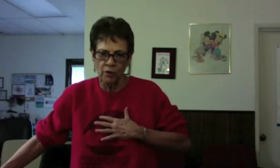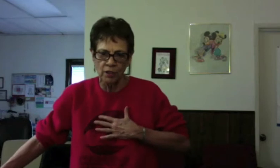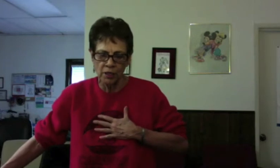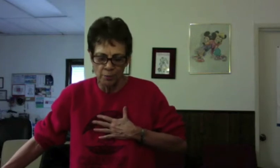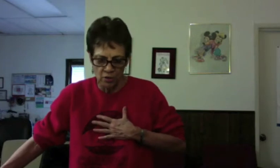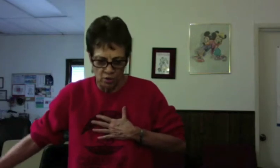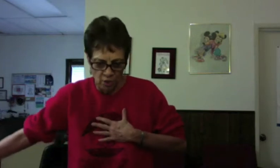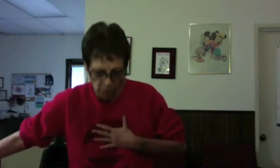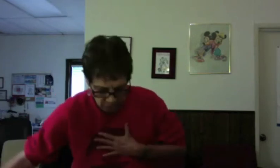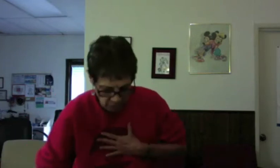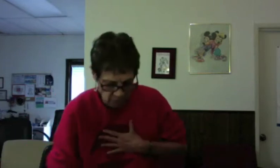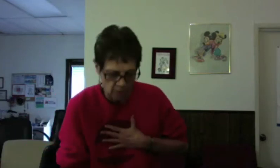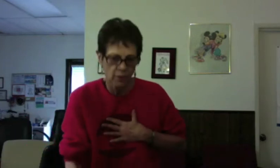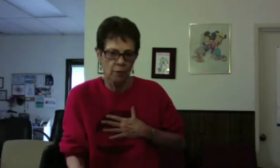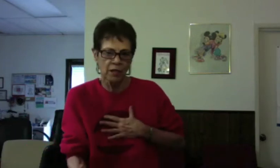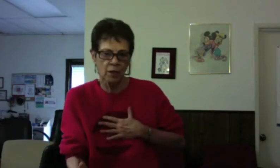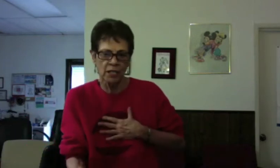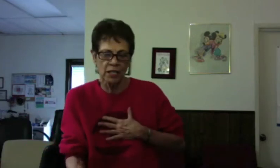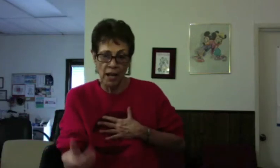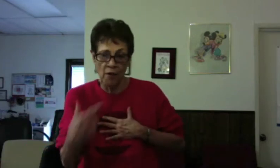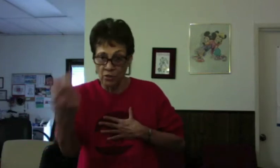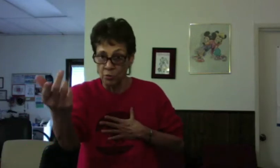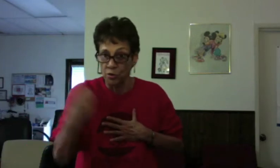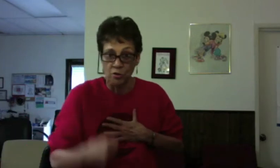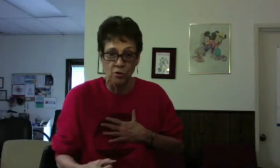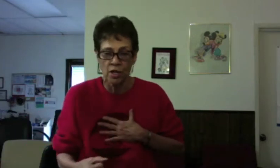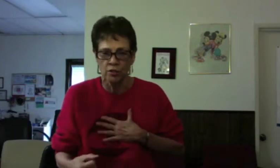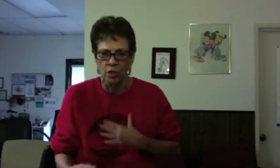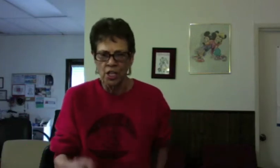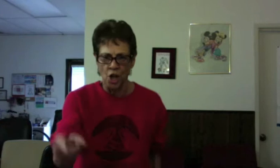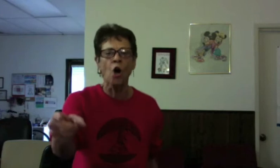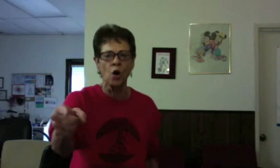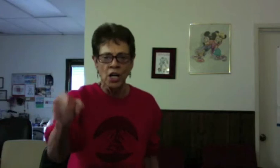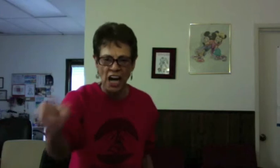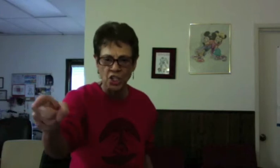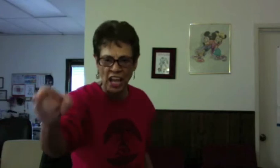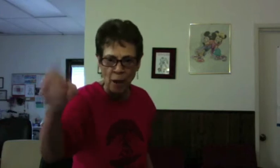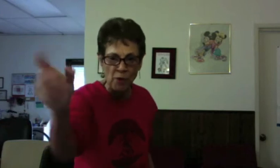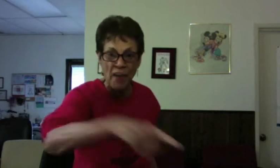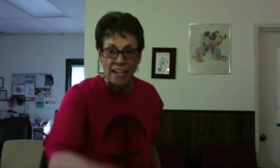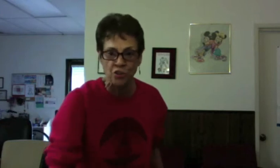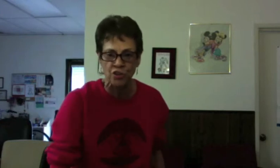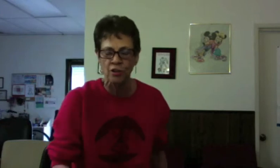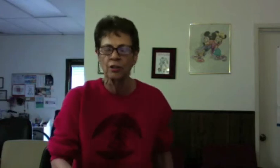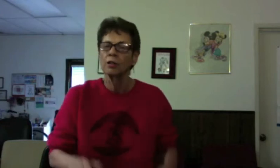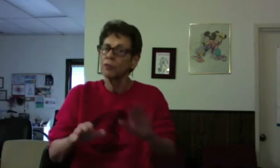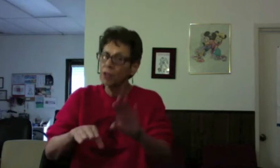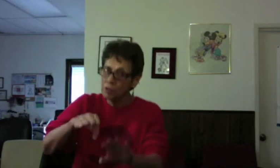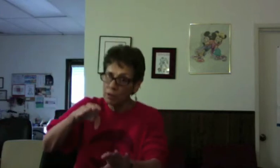little bit up in the chest. We're going to put a little bit. And now that's the person you're talking to. No, I shall have my revenge. Okay. It's a little bit